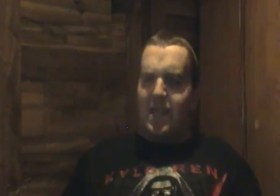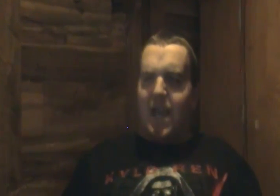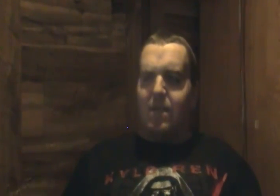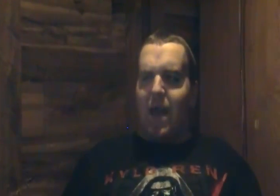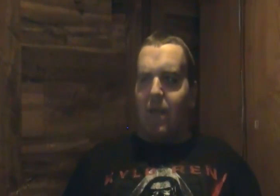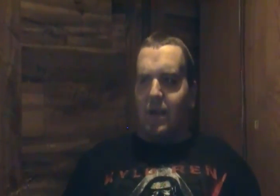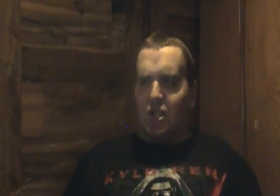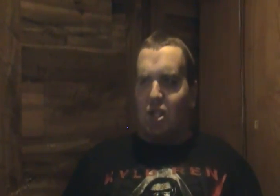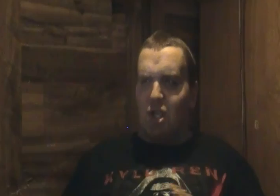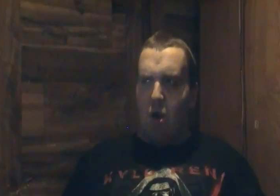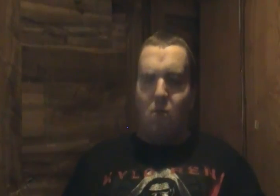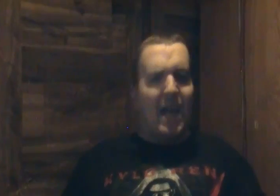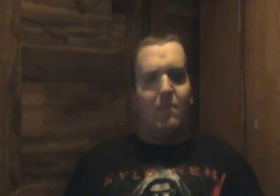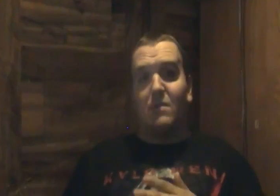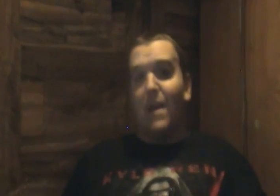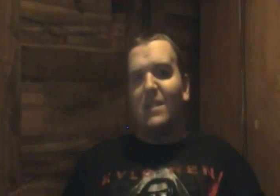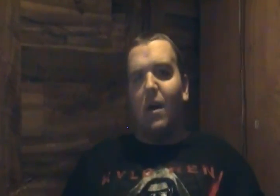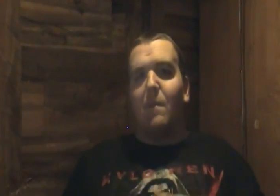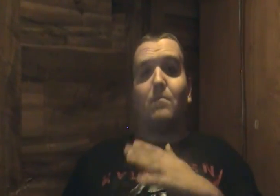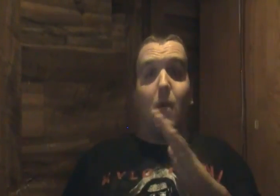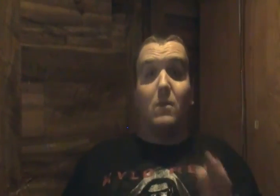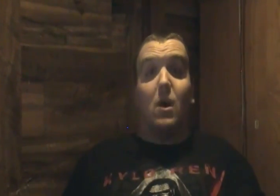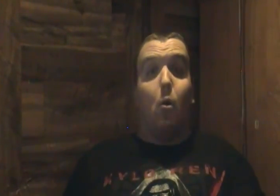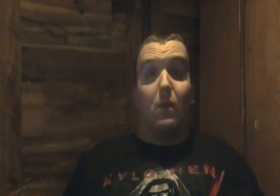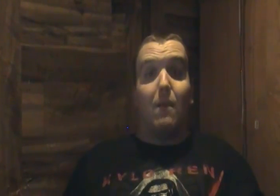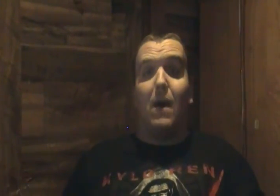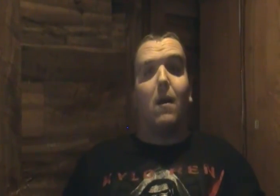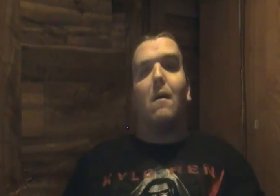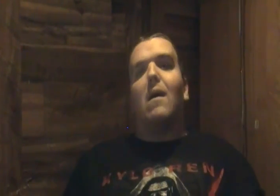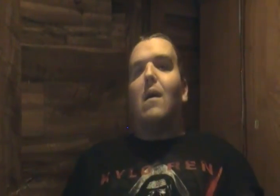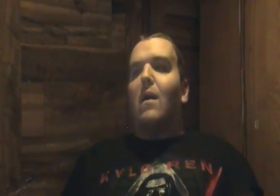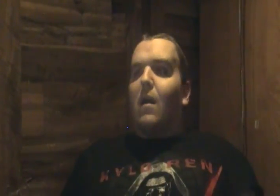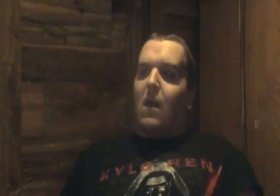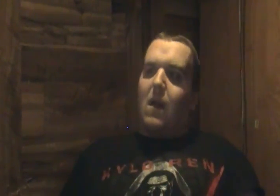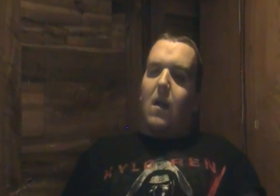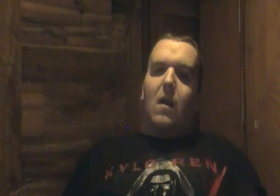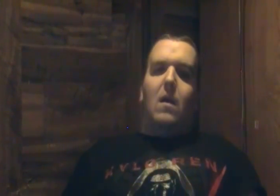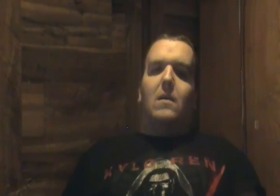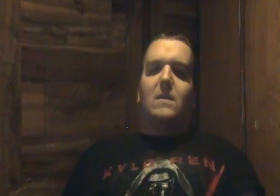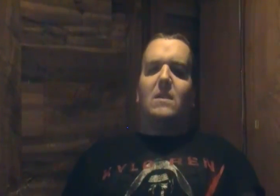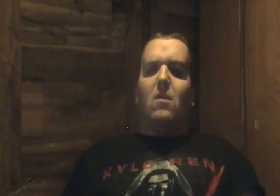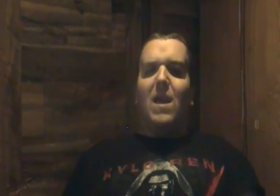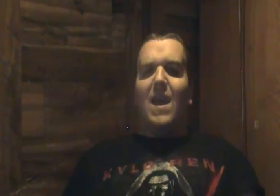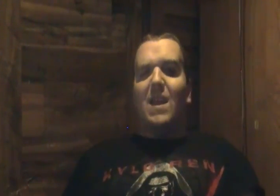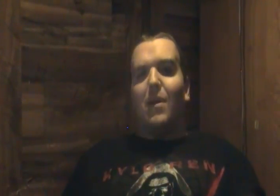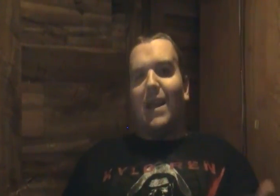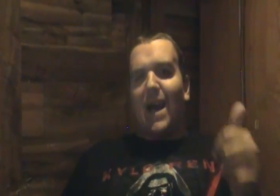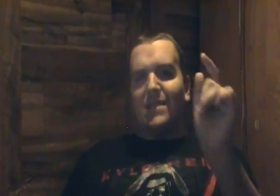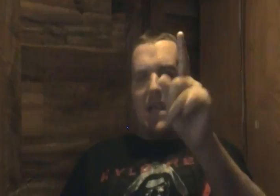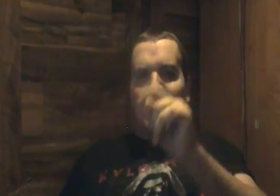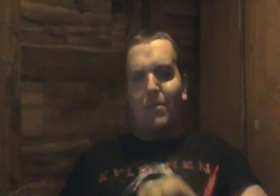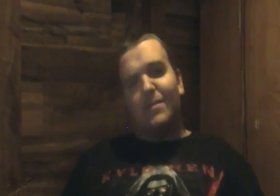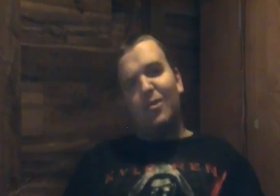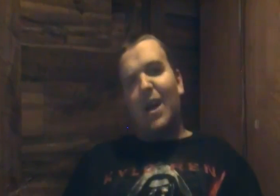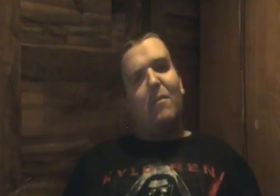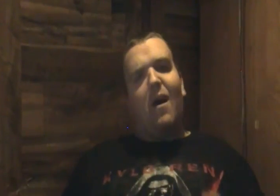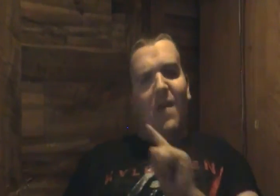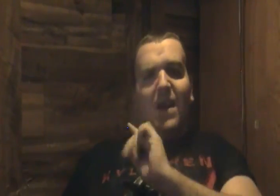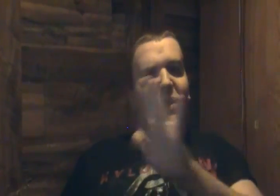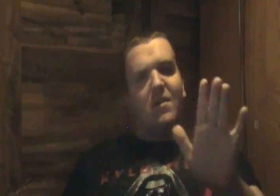say that the show that it was based time was a whole lot better so yeah anyway guys like comment subscribe all that good